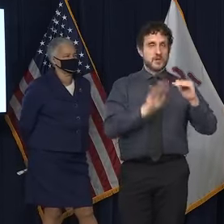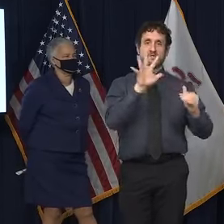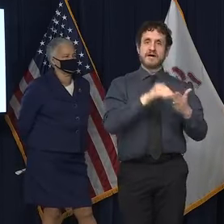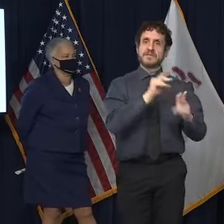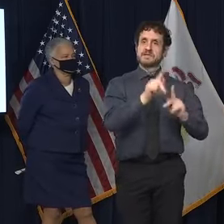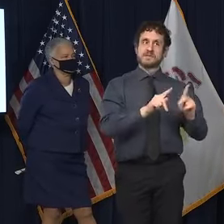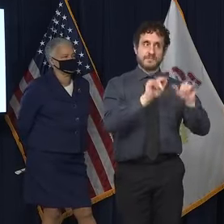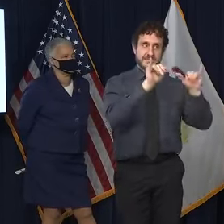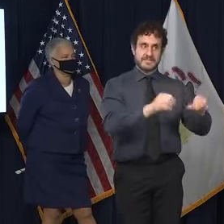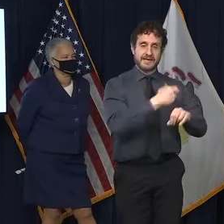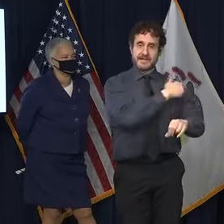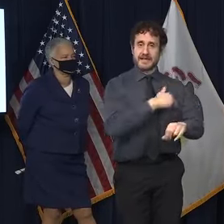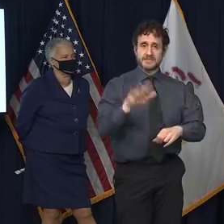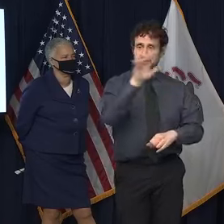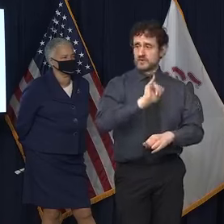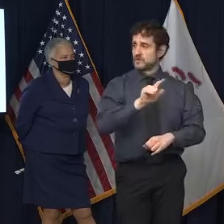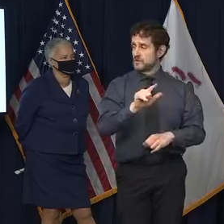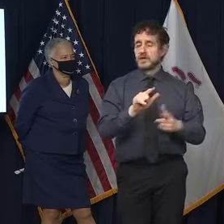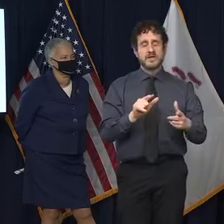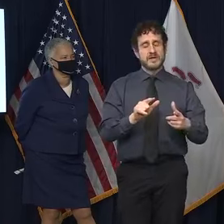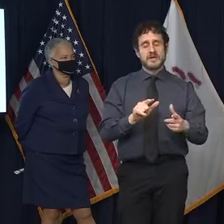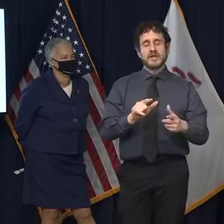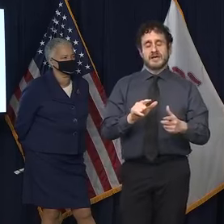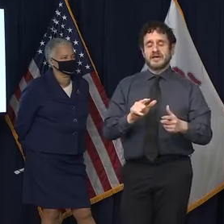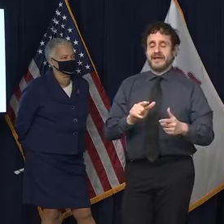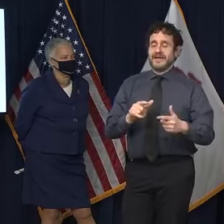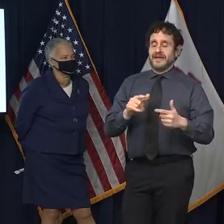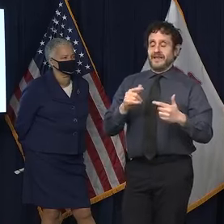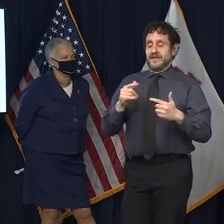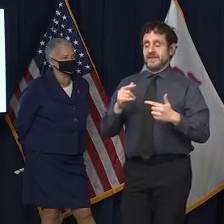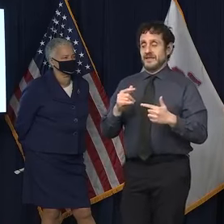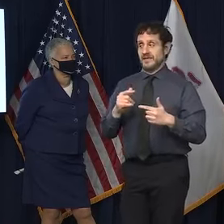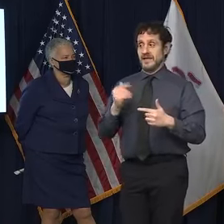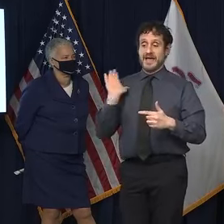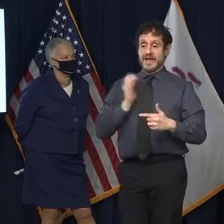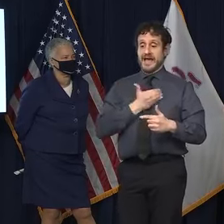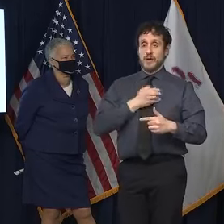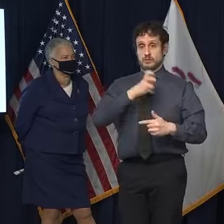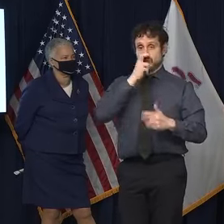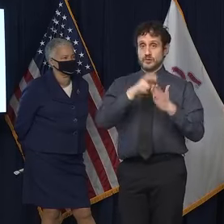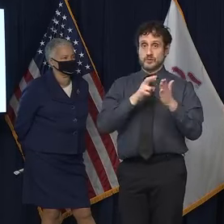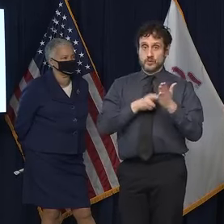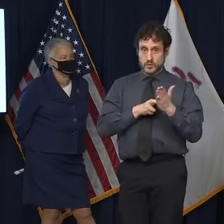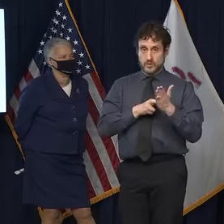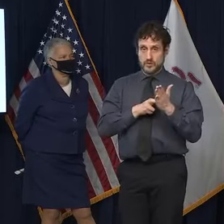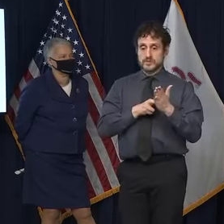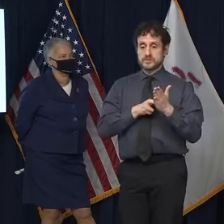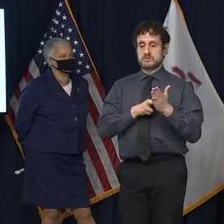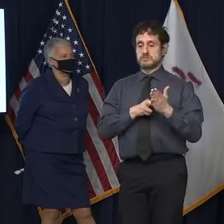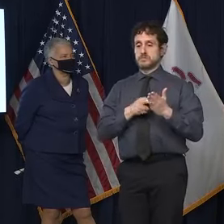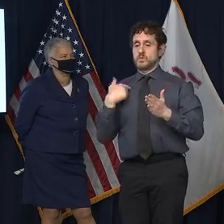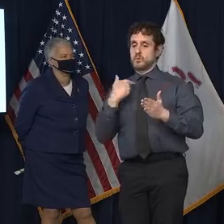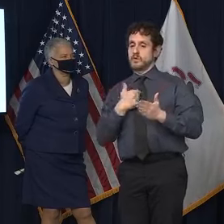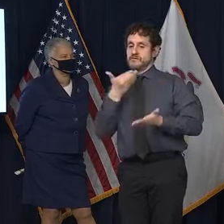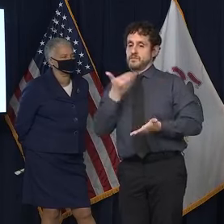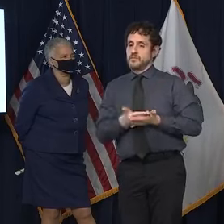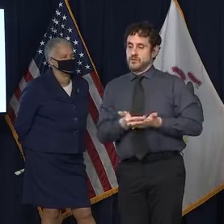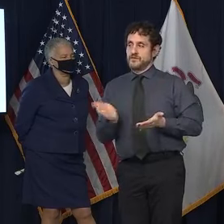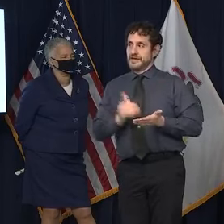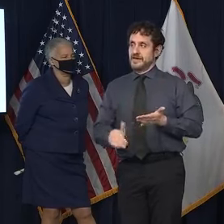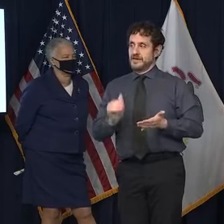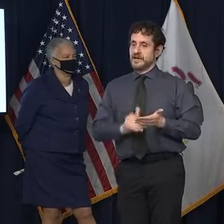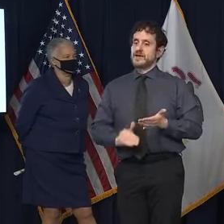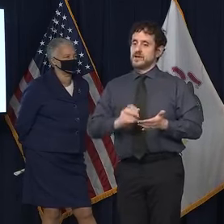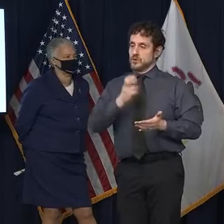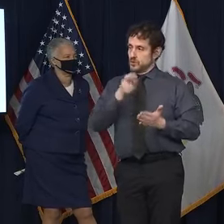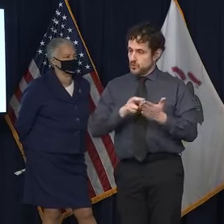across the state. I mean, there is cause and effect to the mitigations that we've put in place, and they've been proven time and time again.